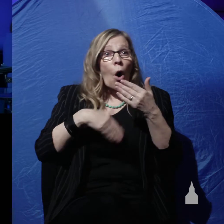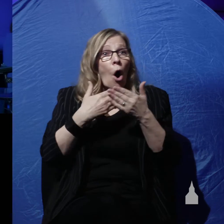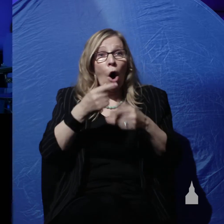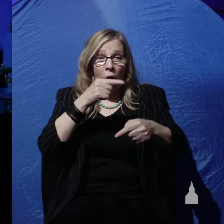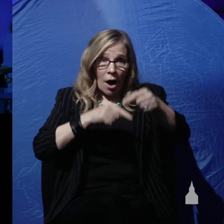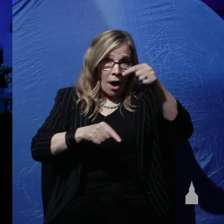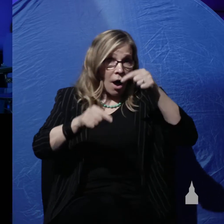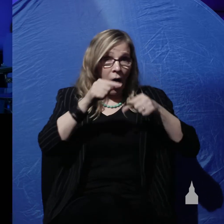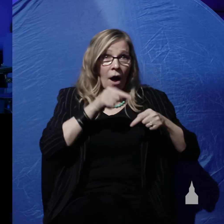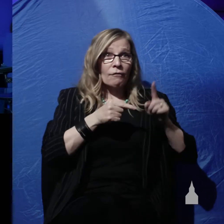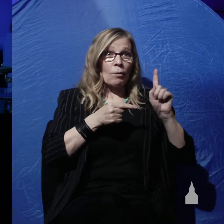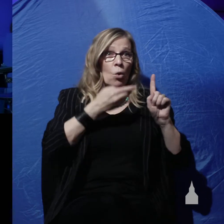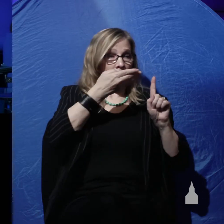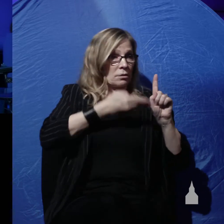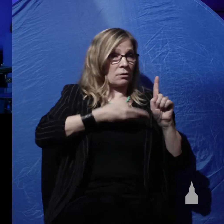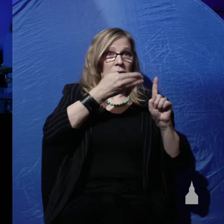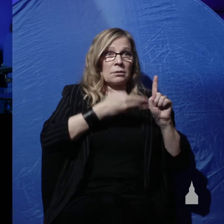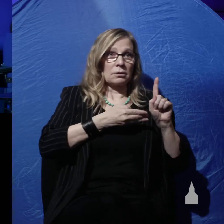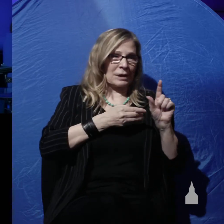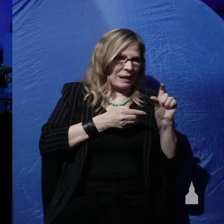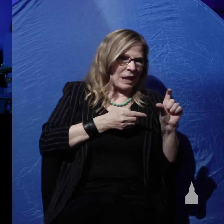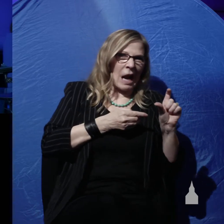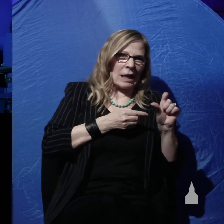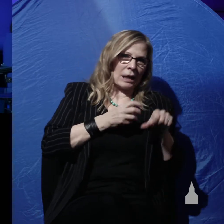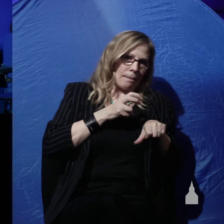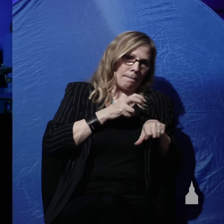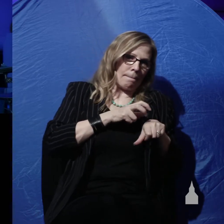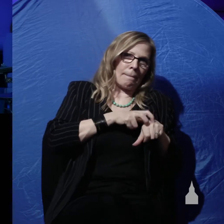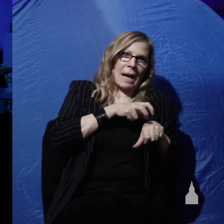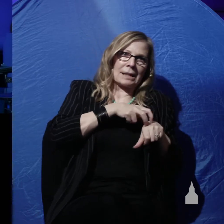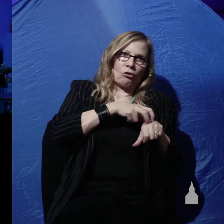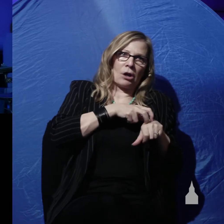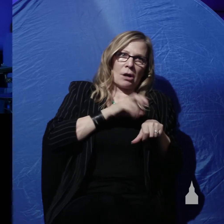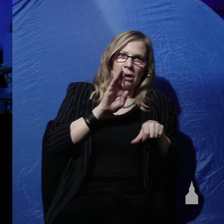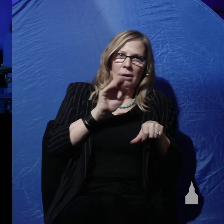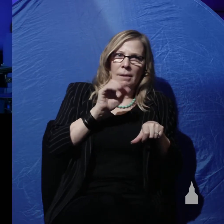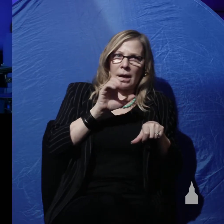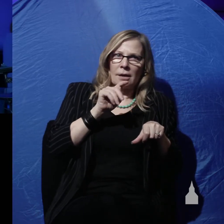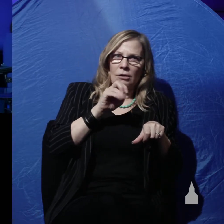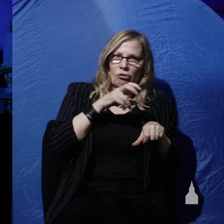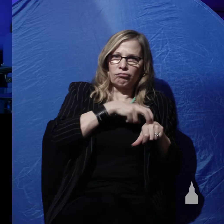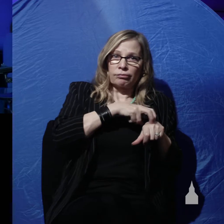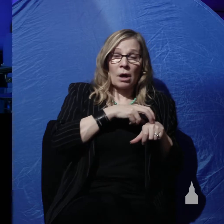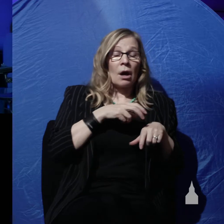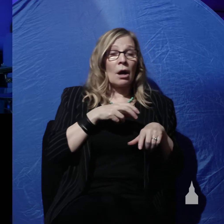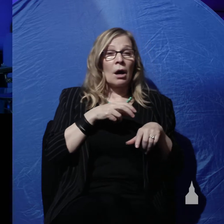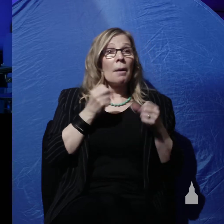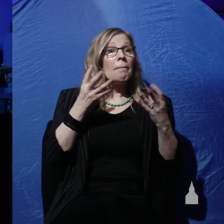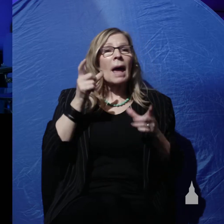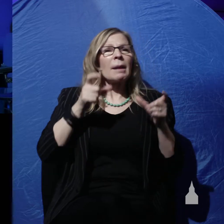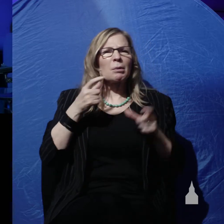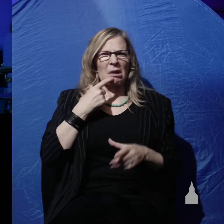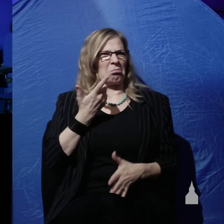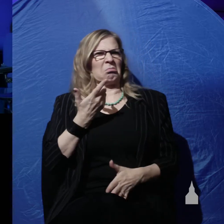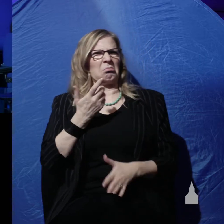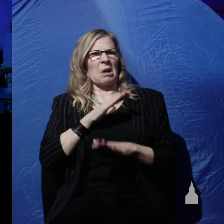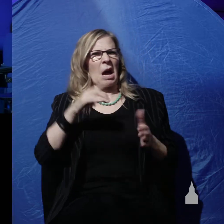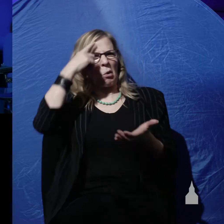ancestor, a little tiny bacterium. A lot of people say, well, I don't believe in evolution. What they mean is they don't believe in